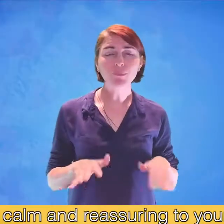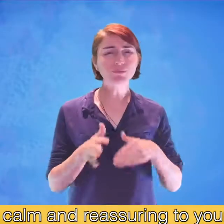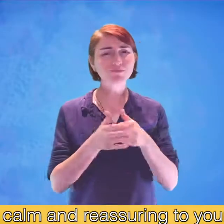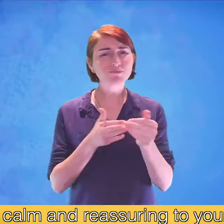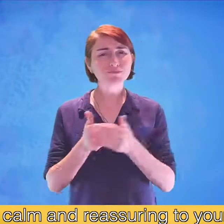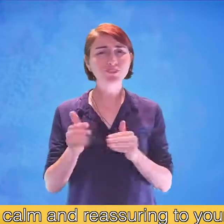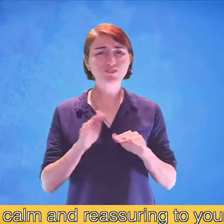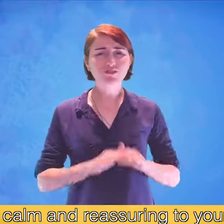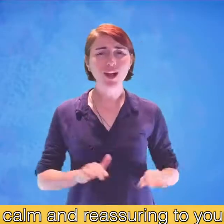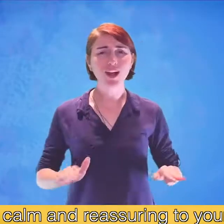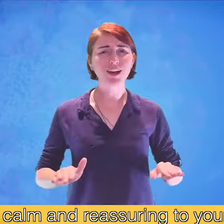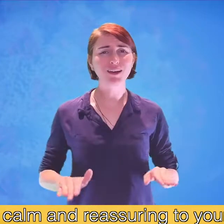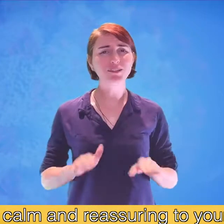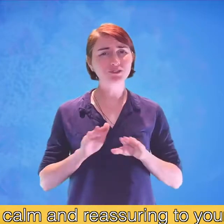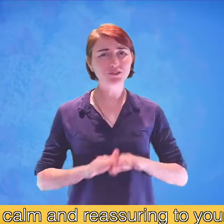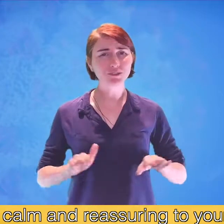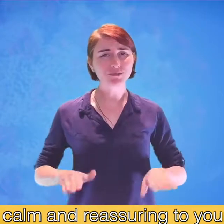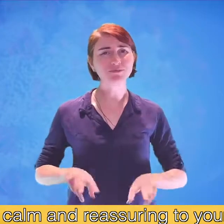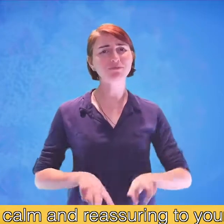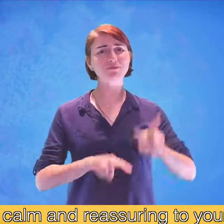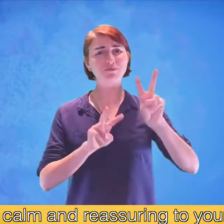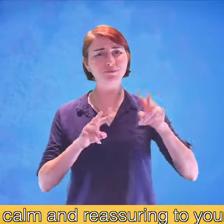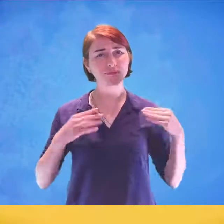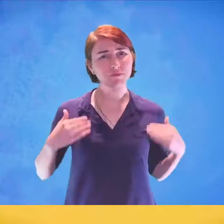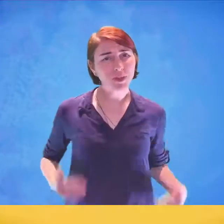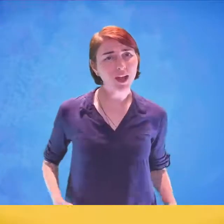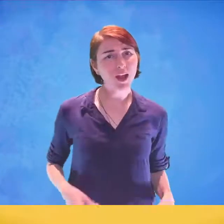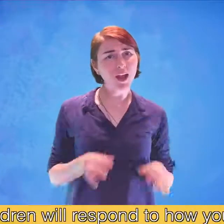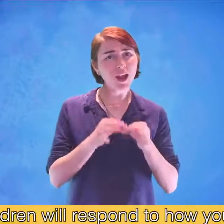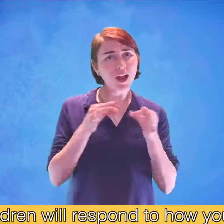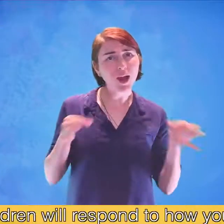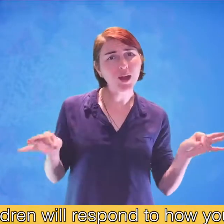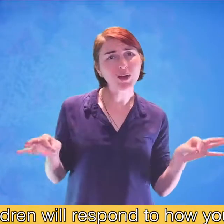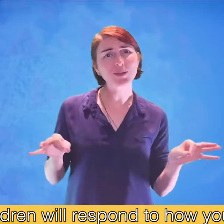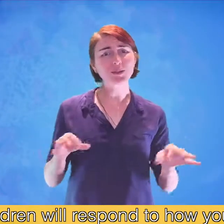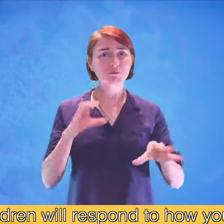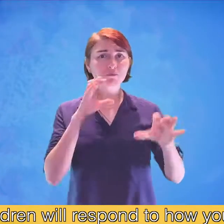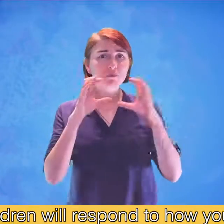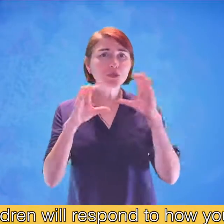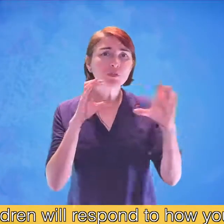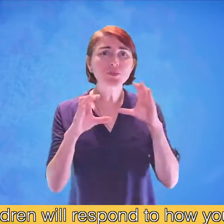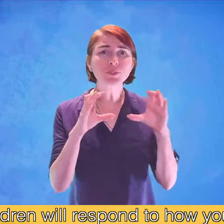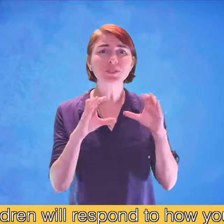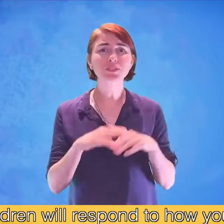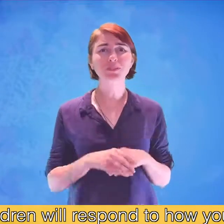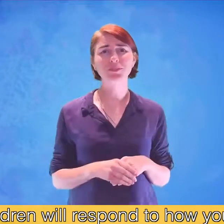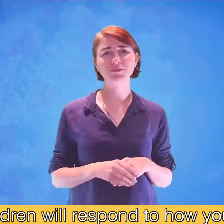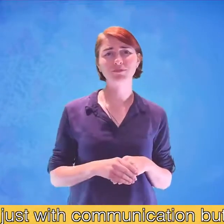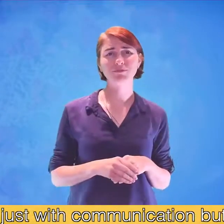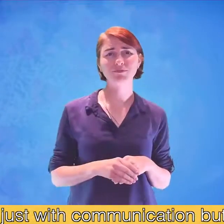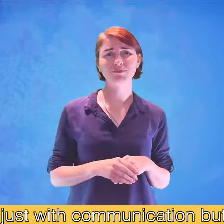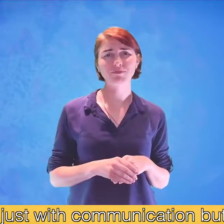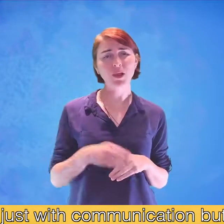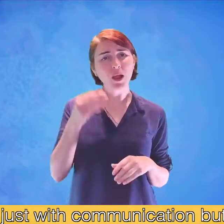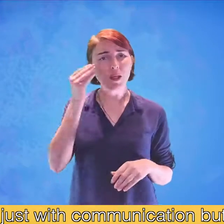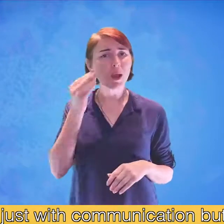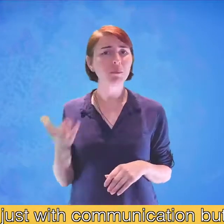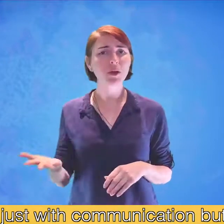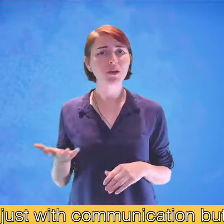Remain calm and reassuring to your children. Children will respond to how you act, not just with communication, but